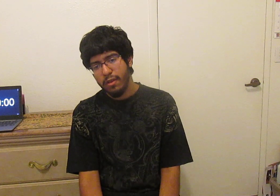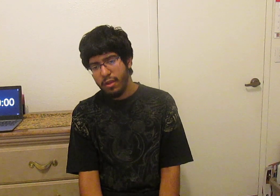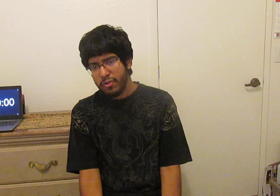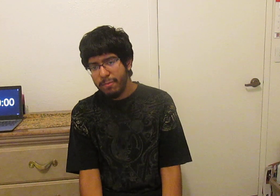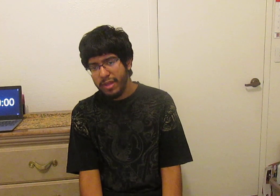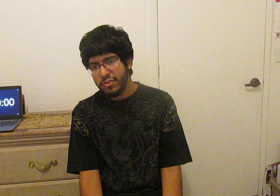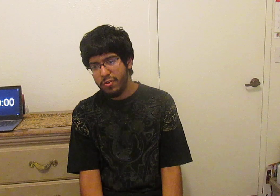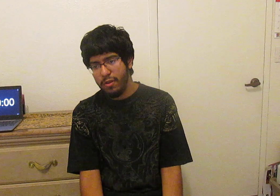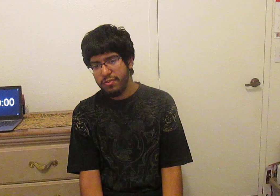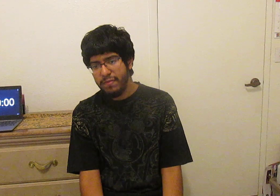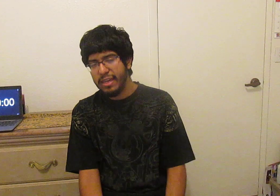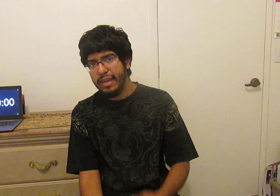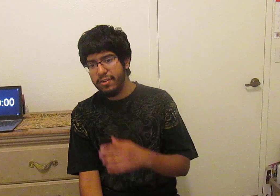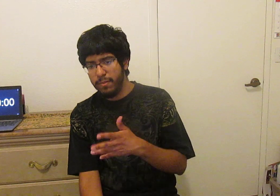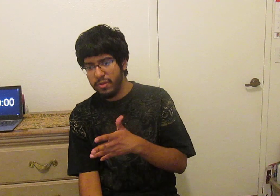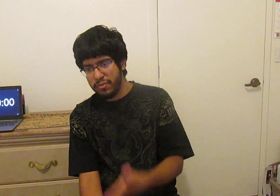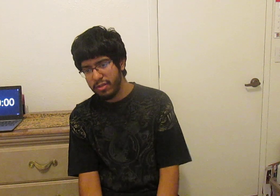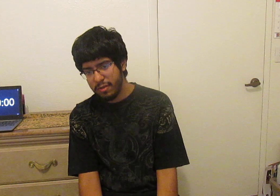I'll try my best to see if I can catch up to those series